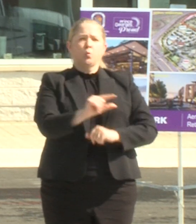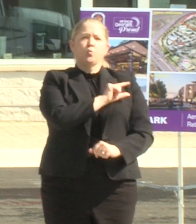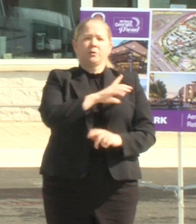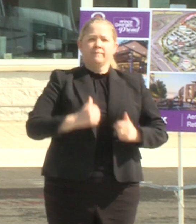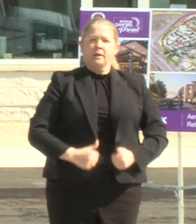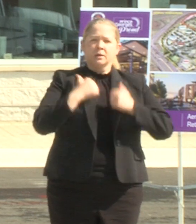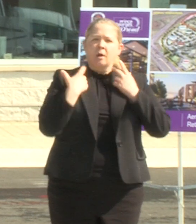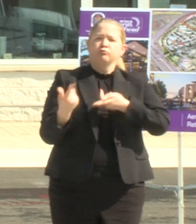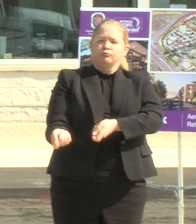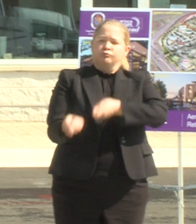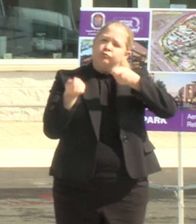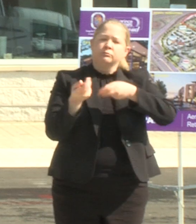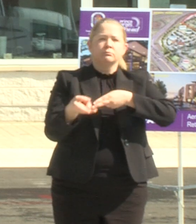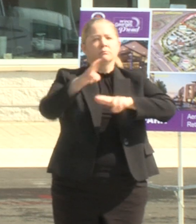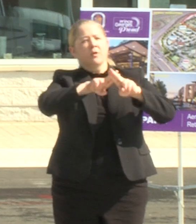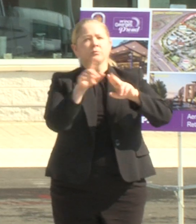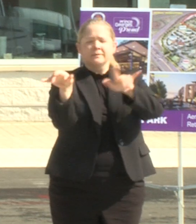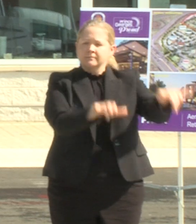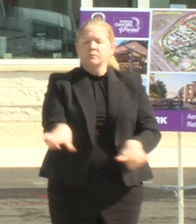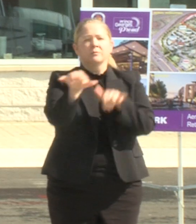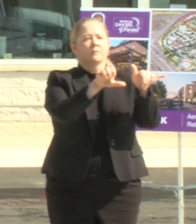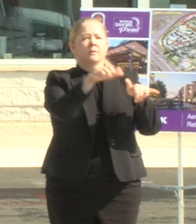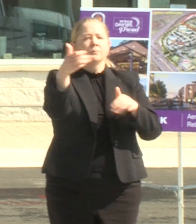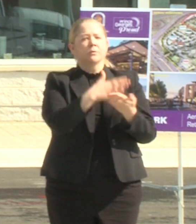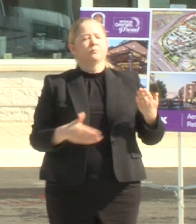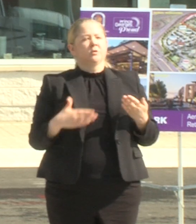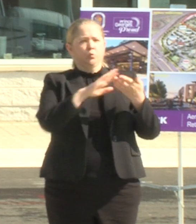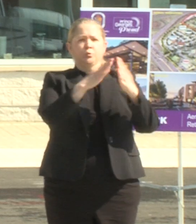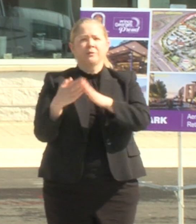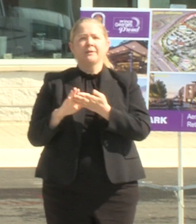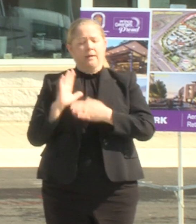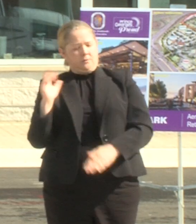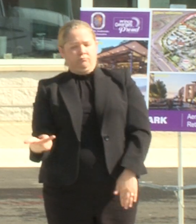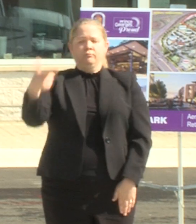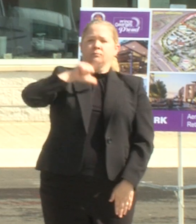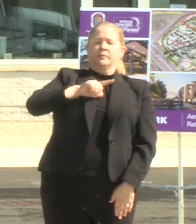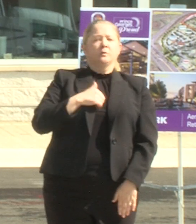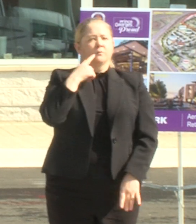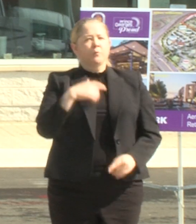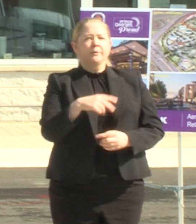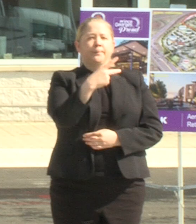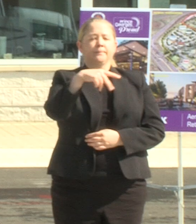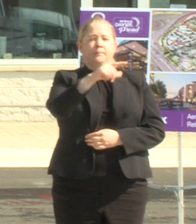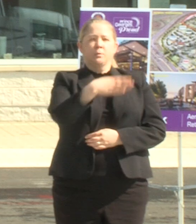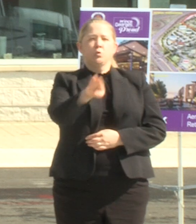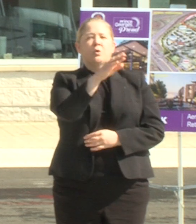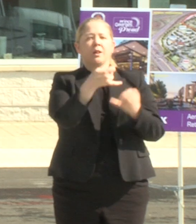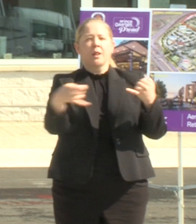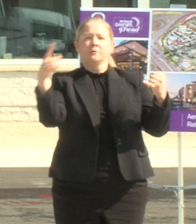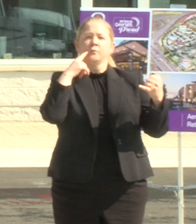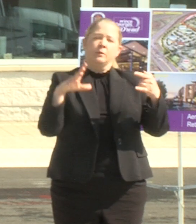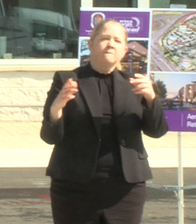rest of our community it's our turn to bring the blue line quarter up to its full potential we can build these